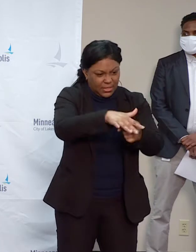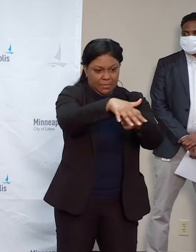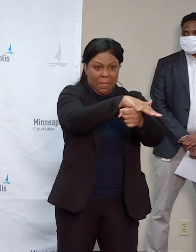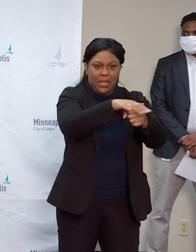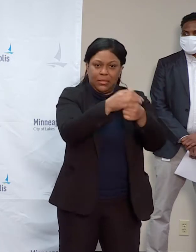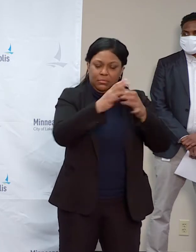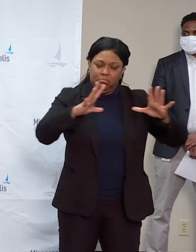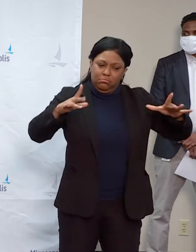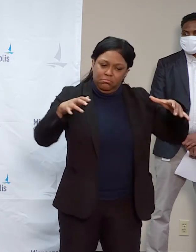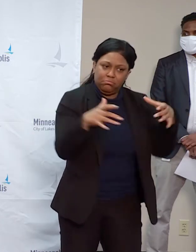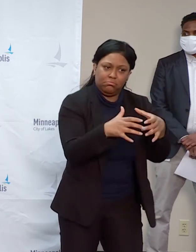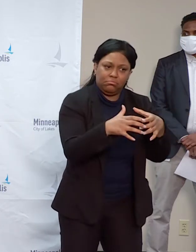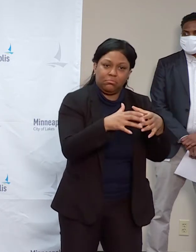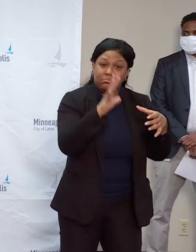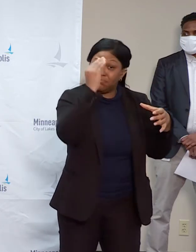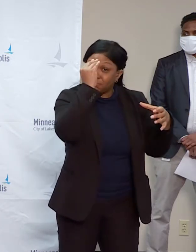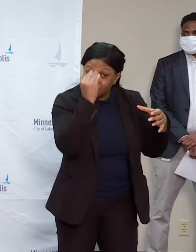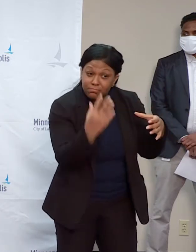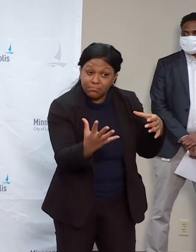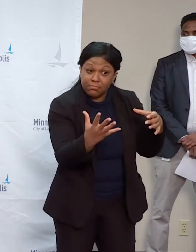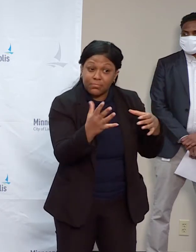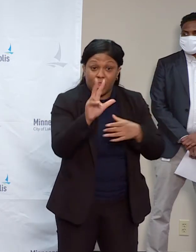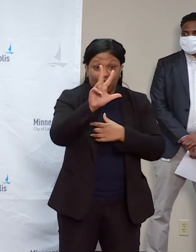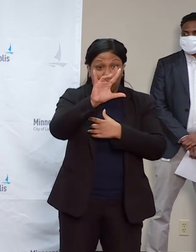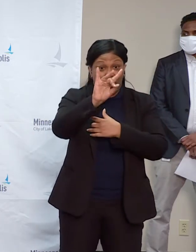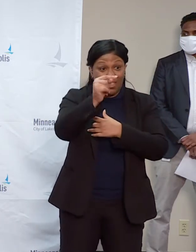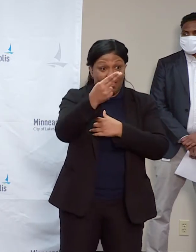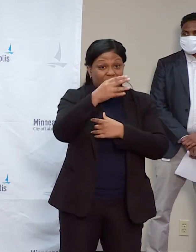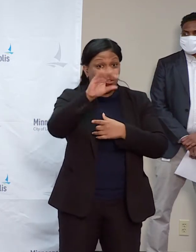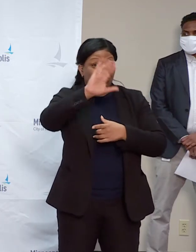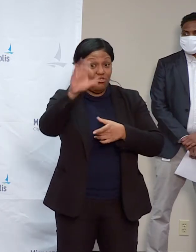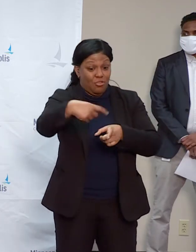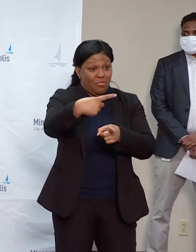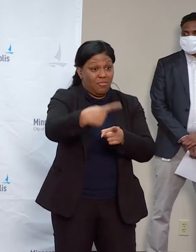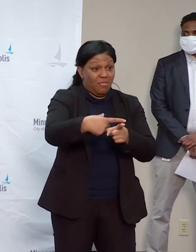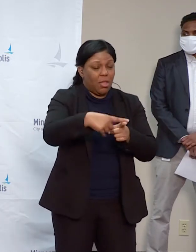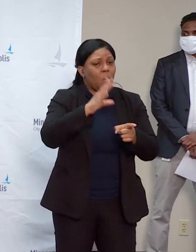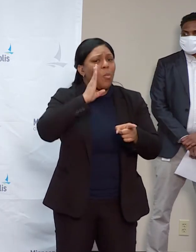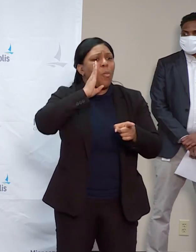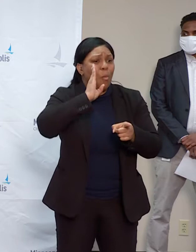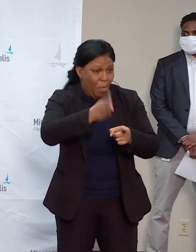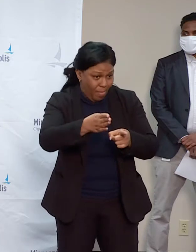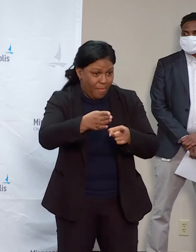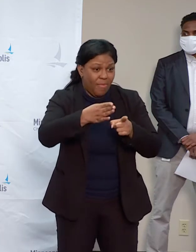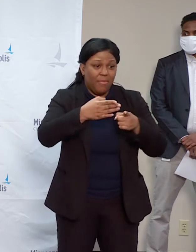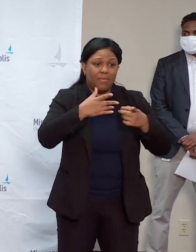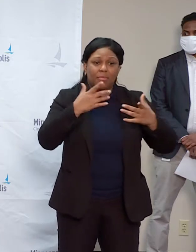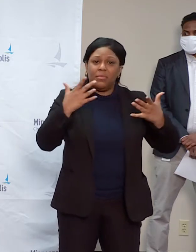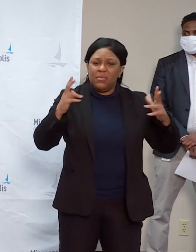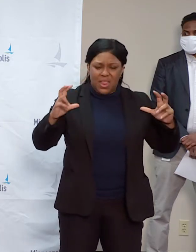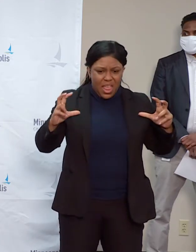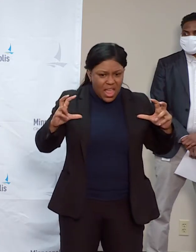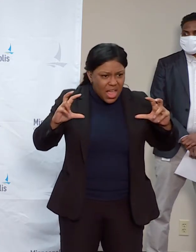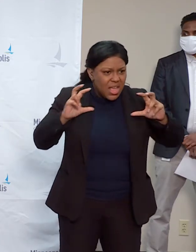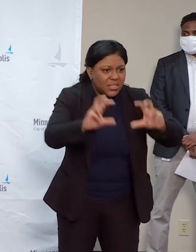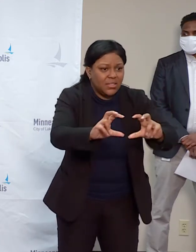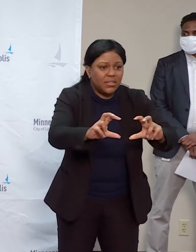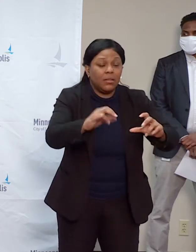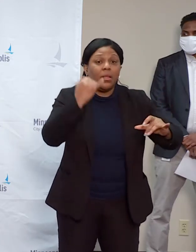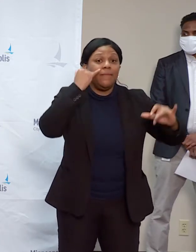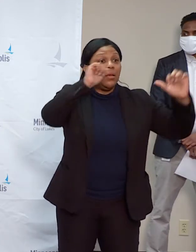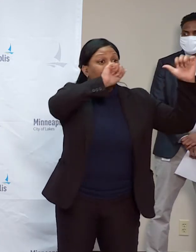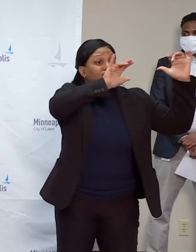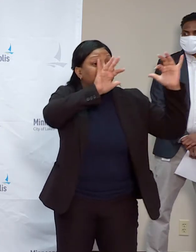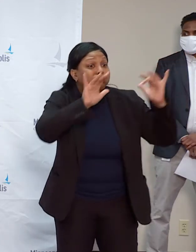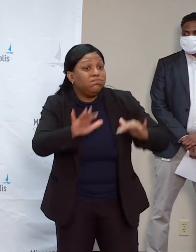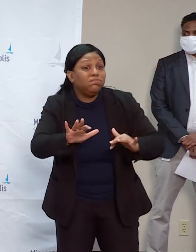receive robust city services, everything ranging from snow removal to street maintenance to EMS and